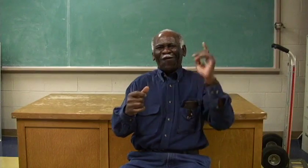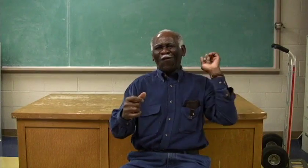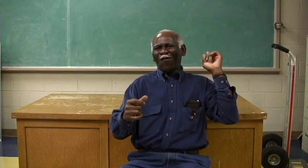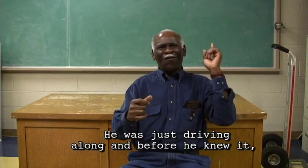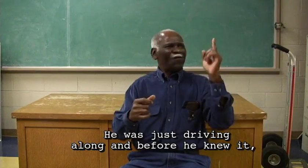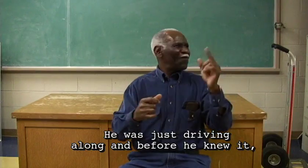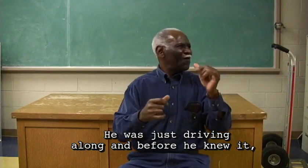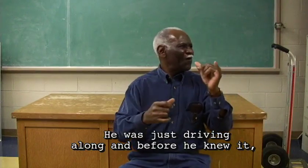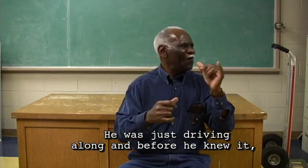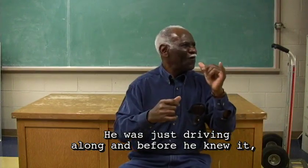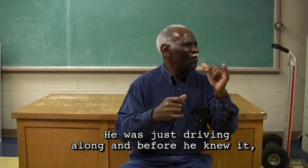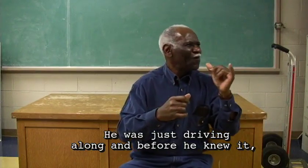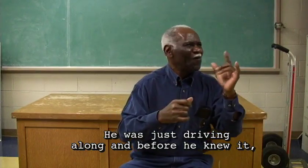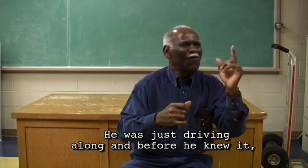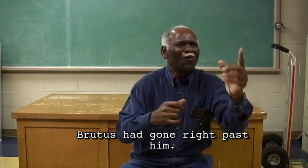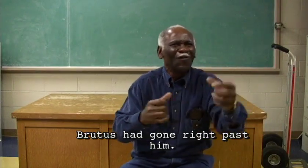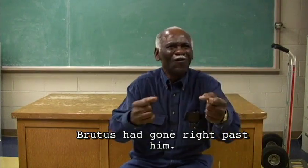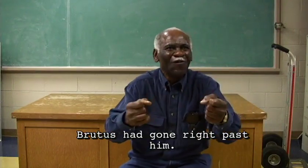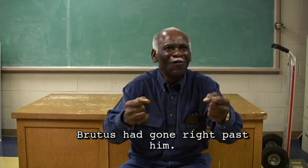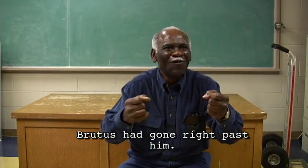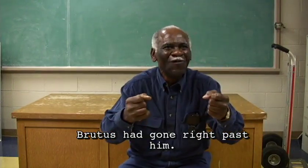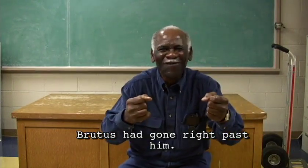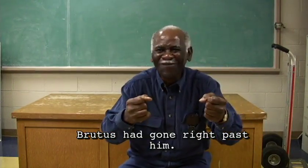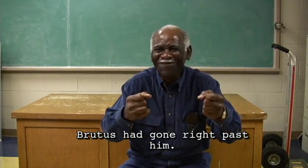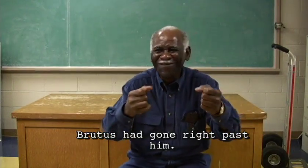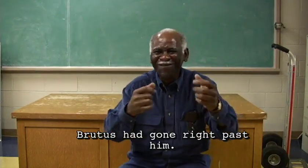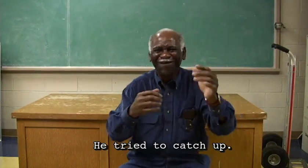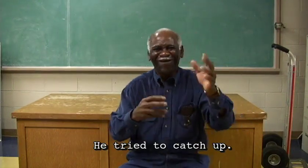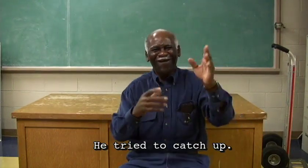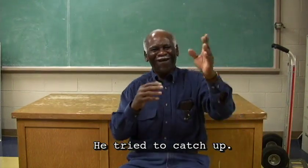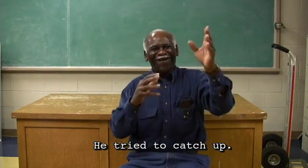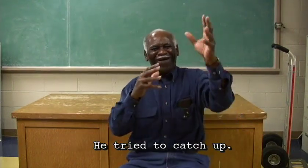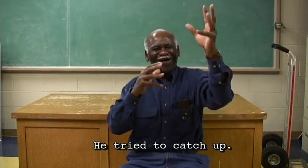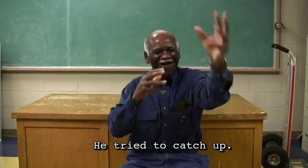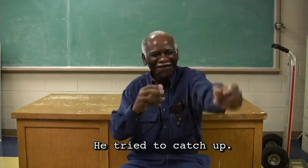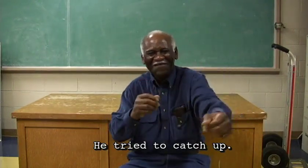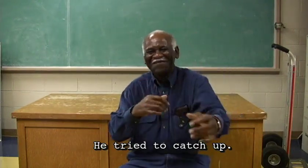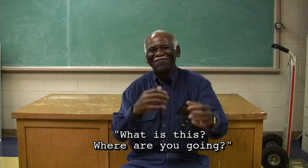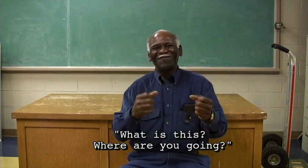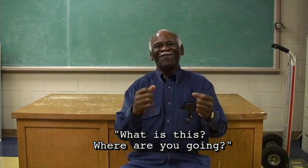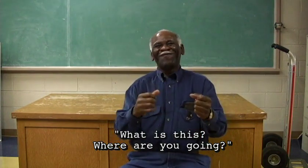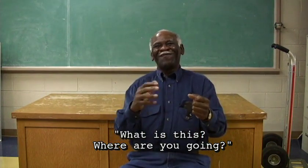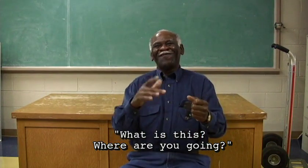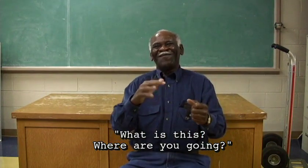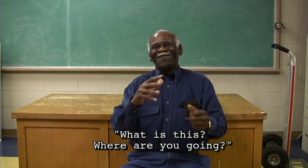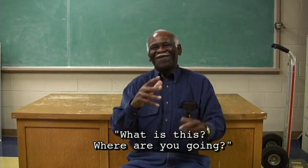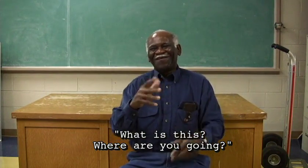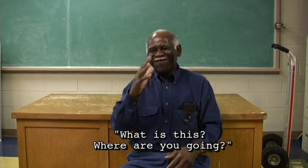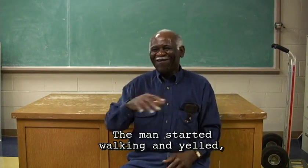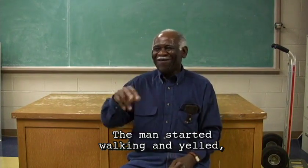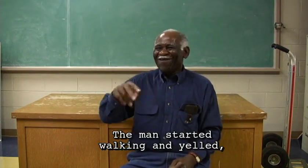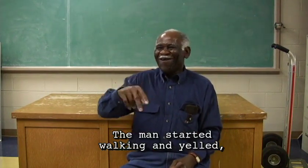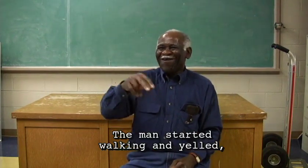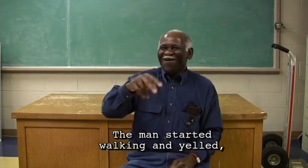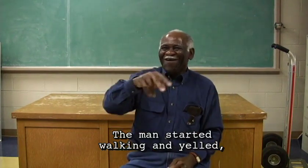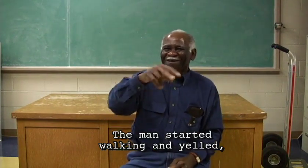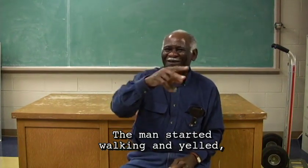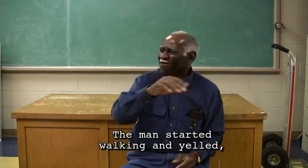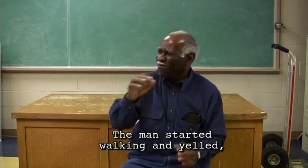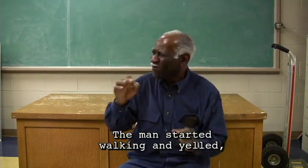He was just driving along and before he knew it, Brutus had gone right past him. He tried to catch up. What is this? Where are you going? The man started